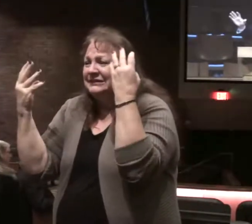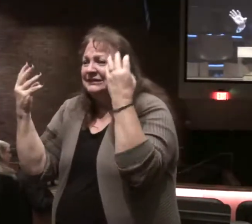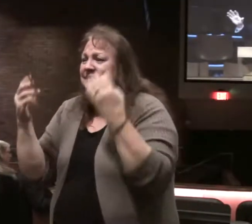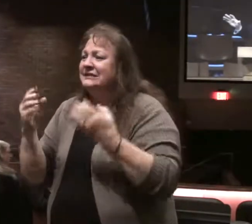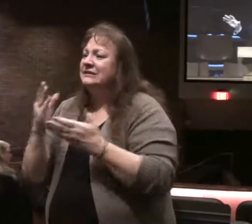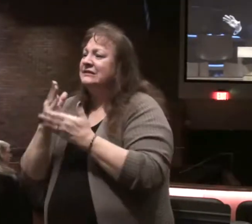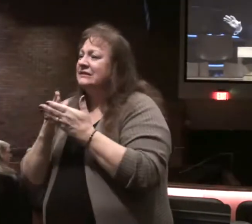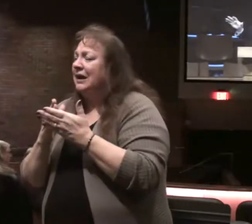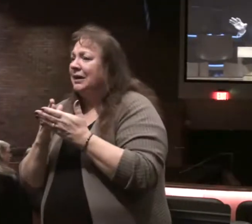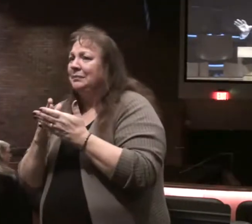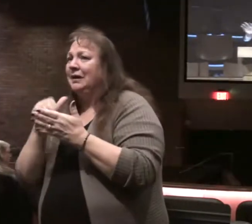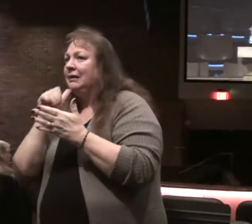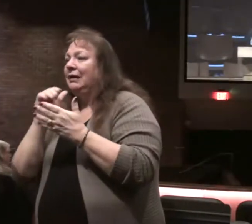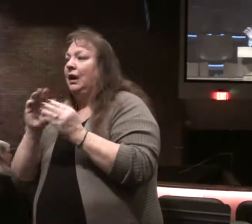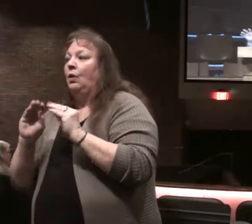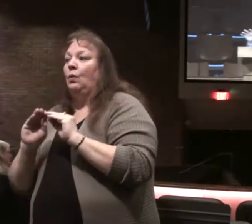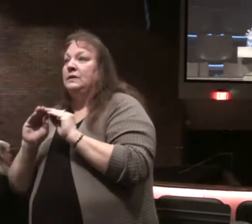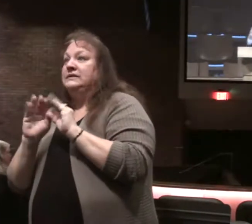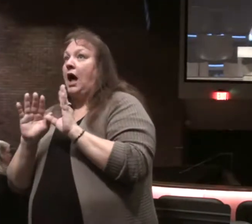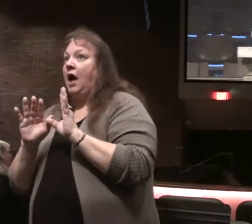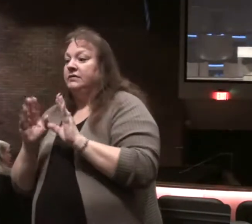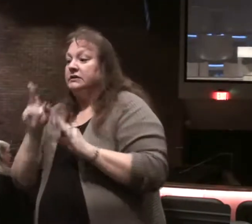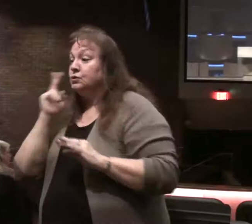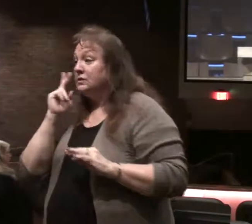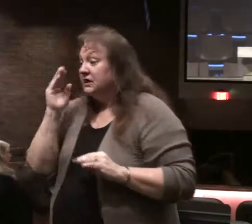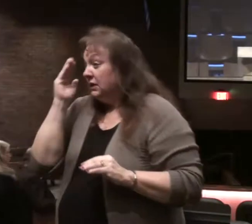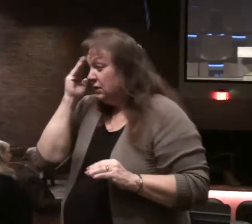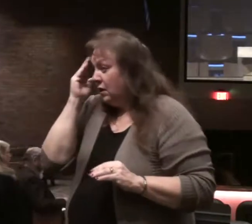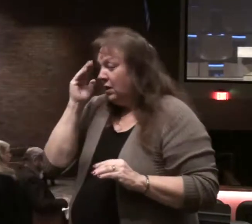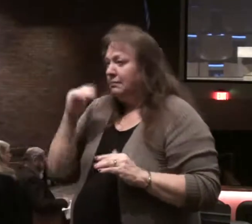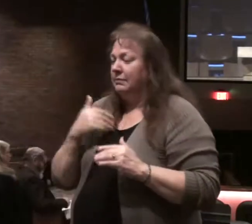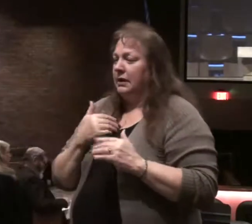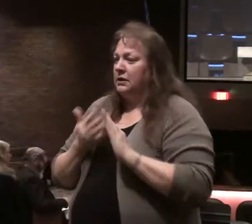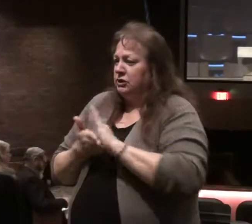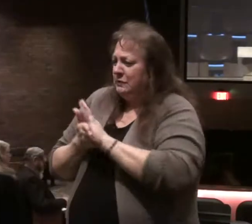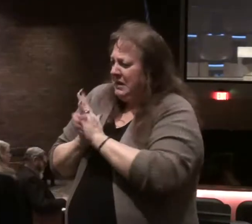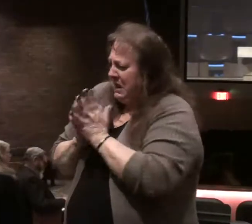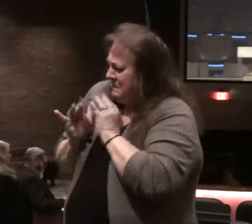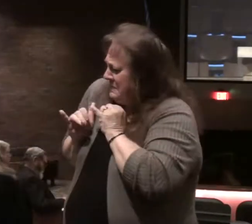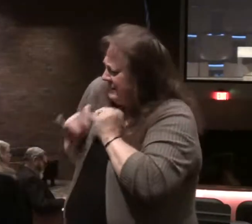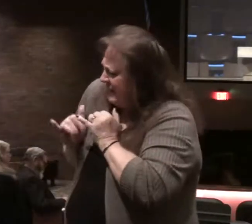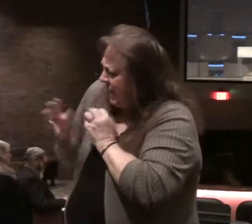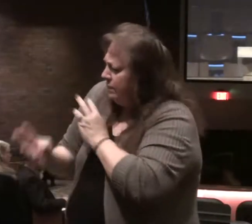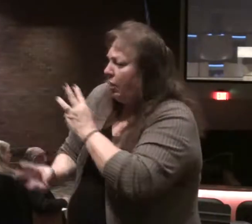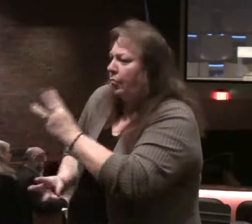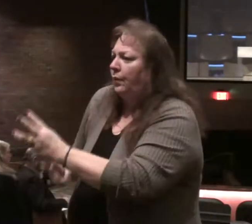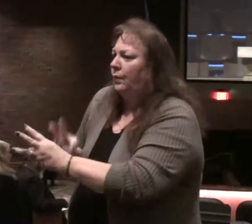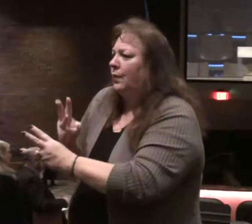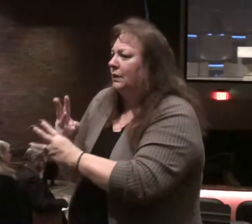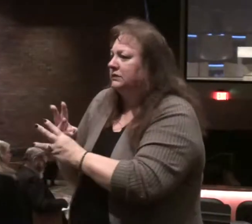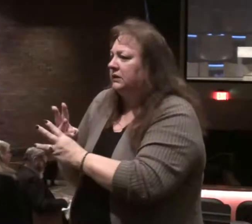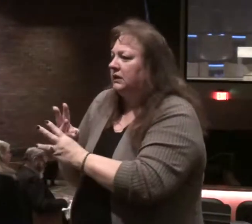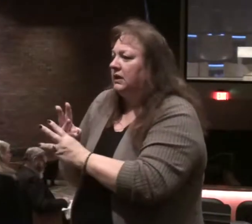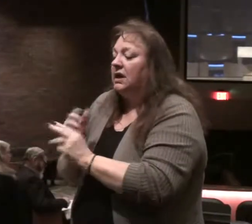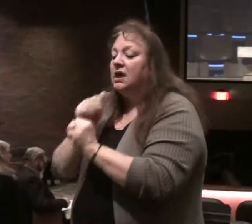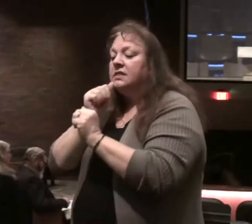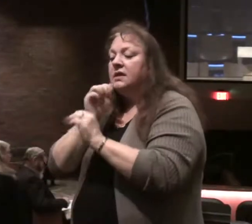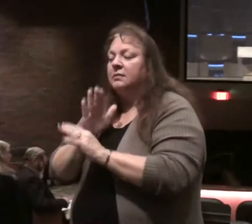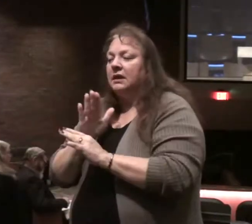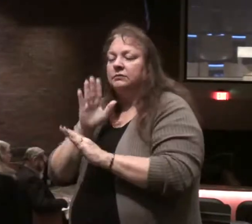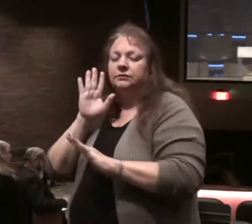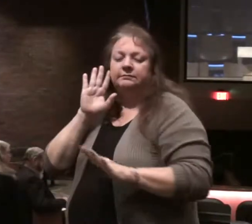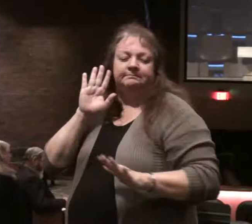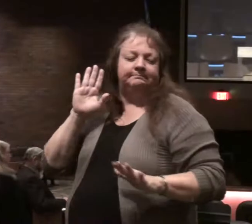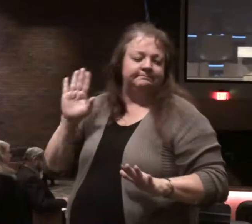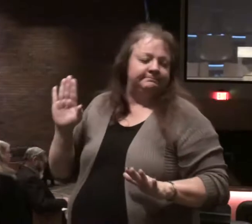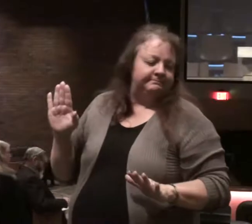outright and obvious as all the other ones, but they're trying to squeeze us into its mold. The blessed person will close his ears